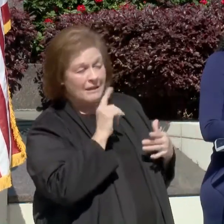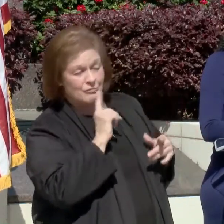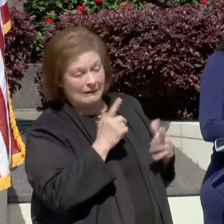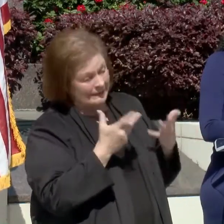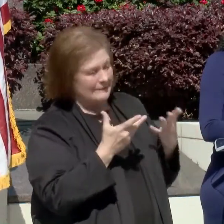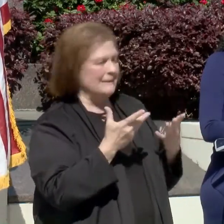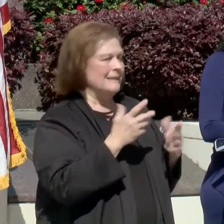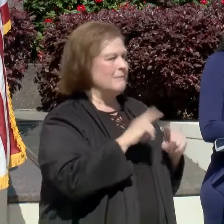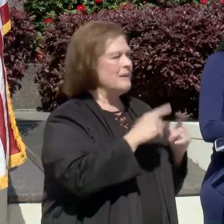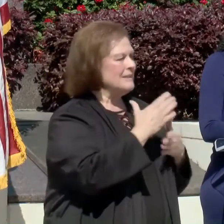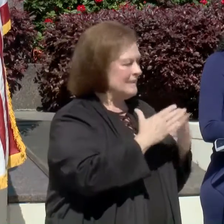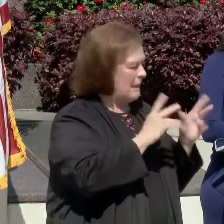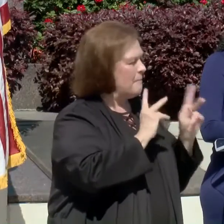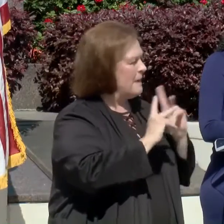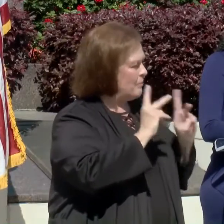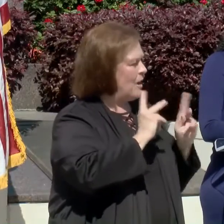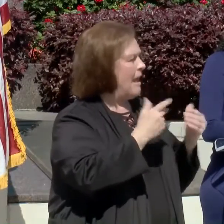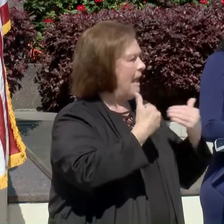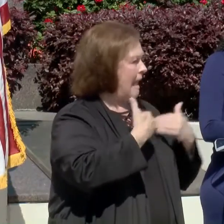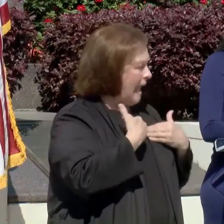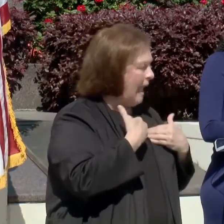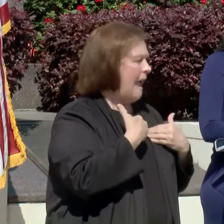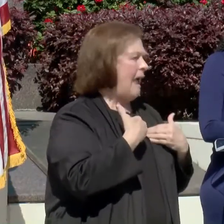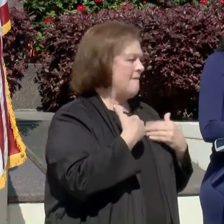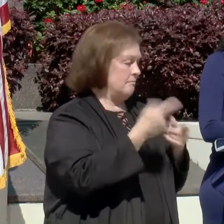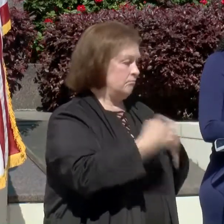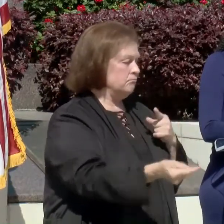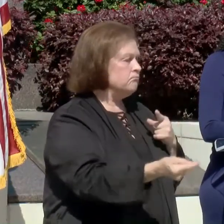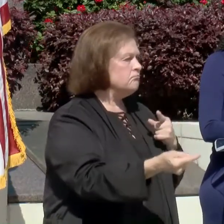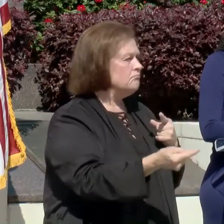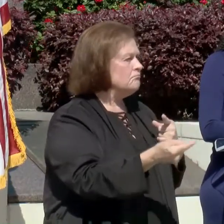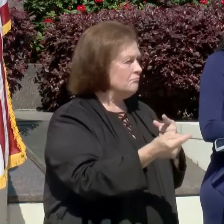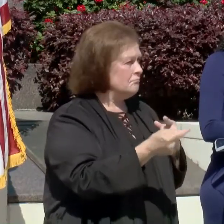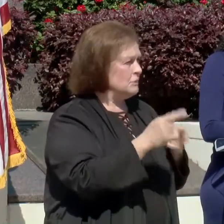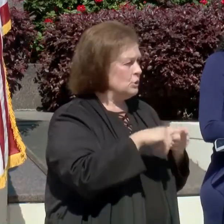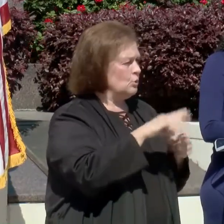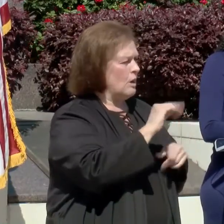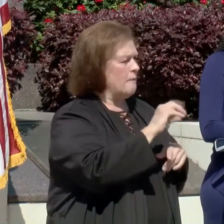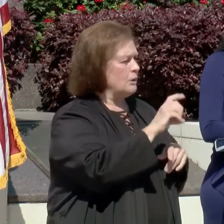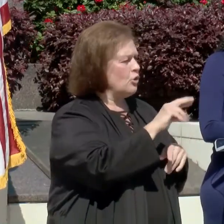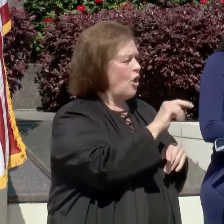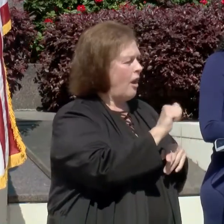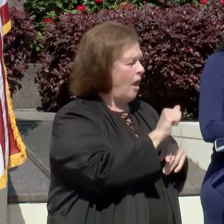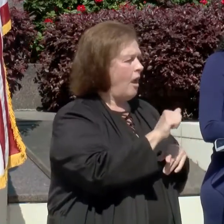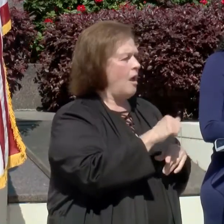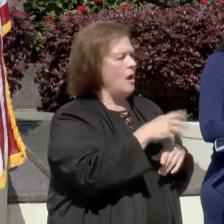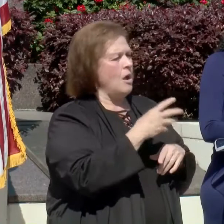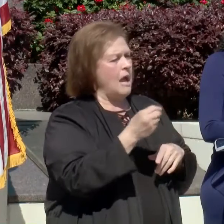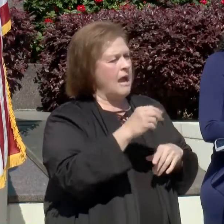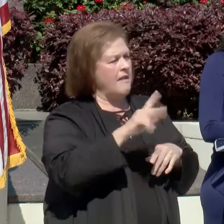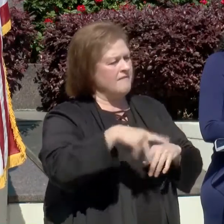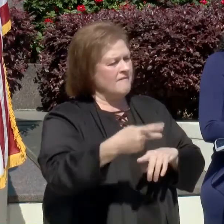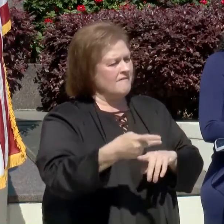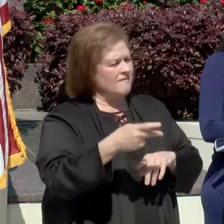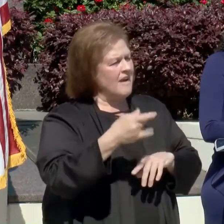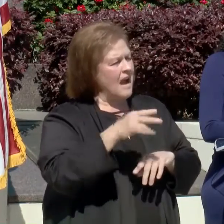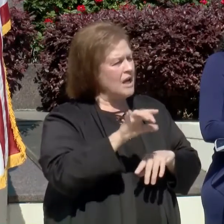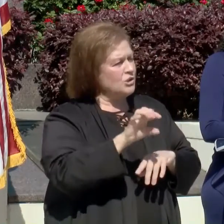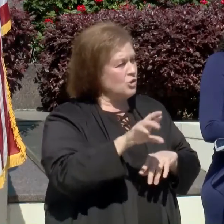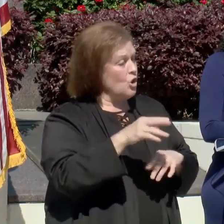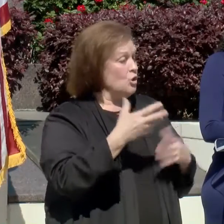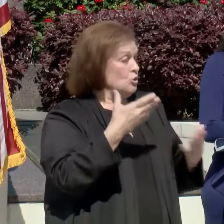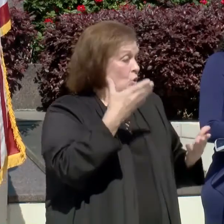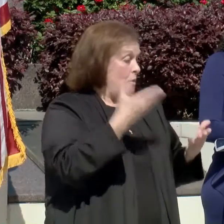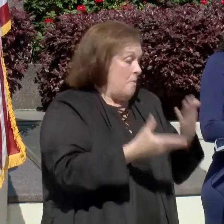realize is that some people do have anaphylactic reactions to the Moderna and the Pfizer products. So J&J